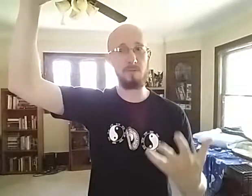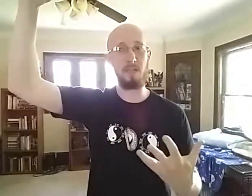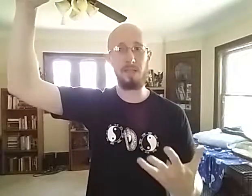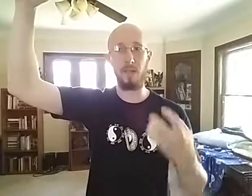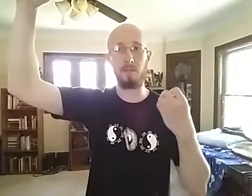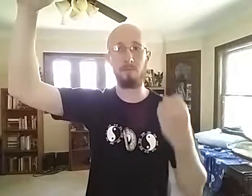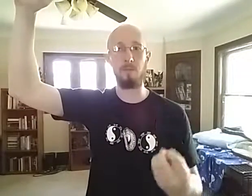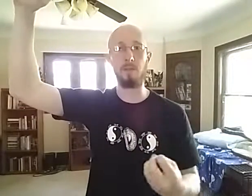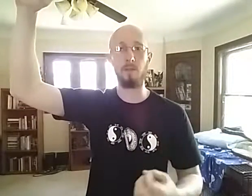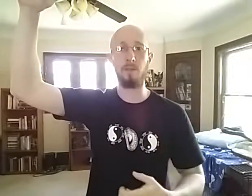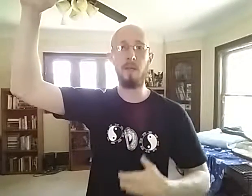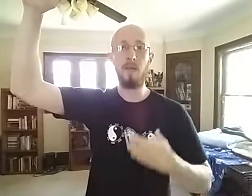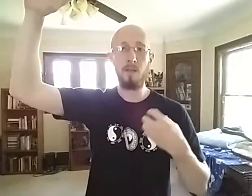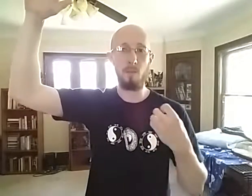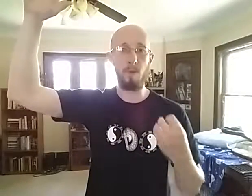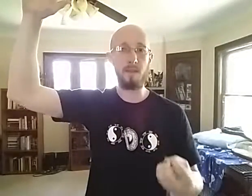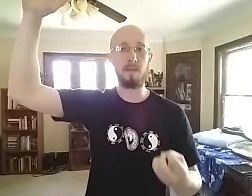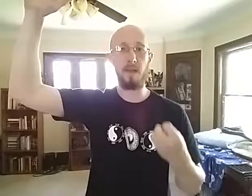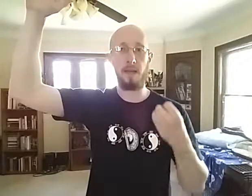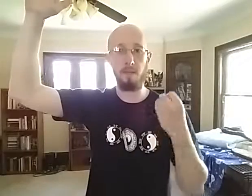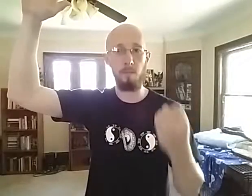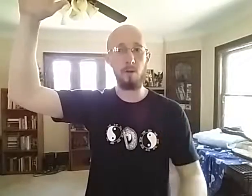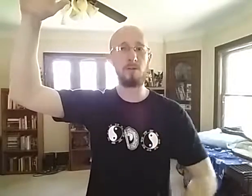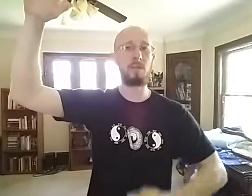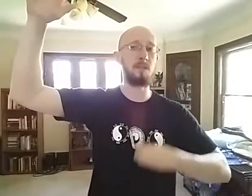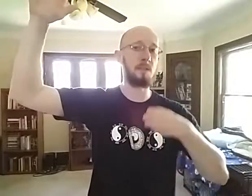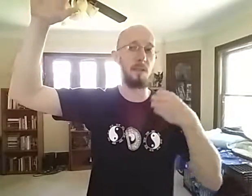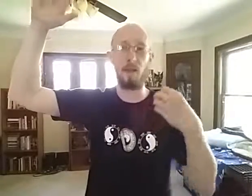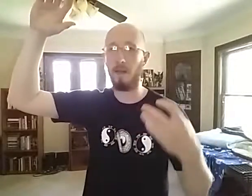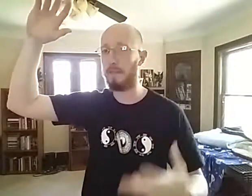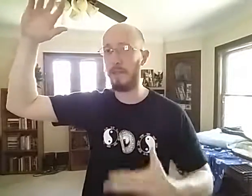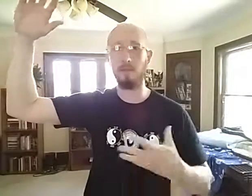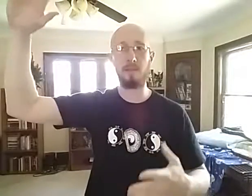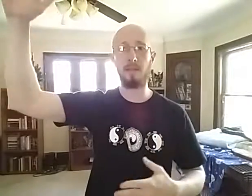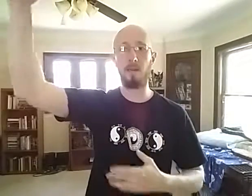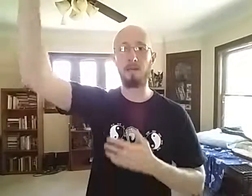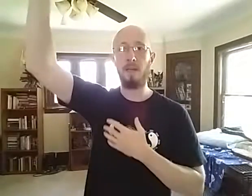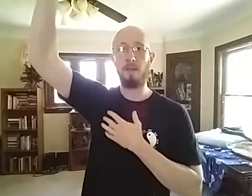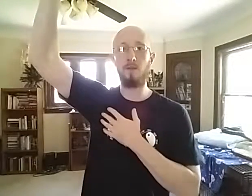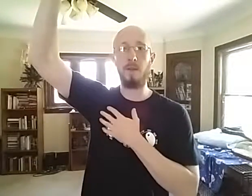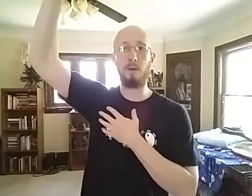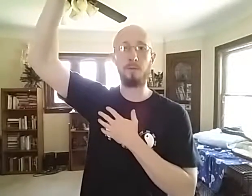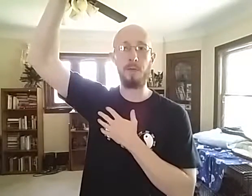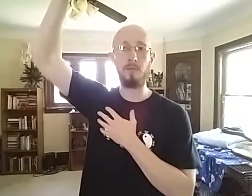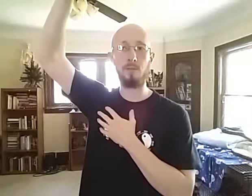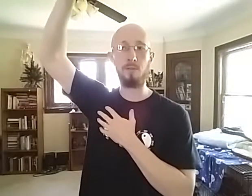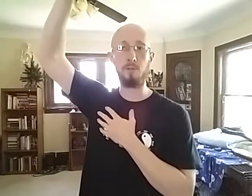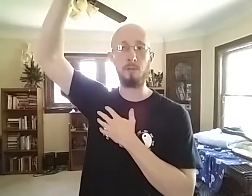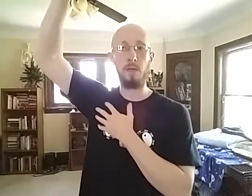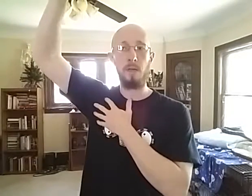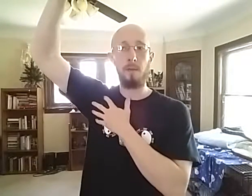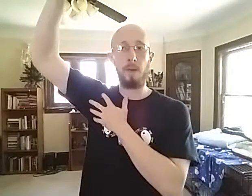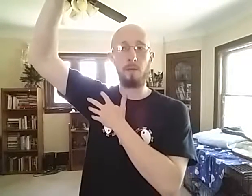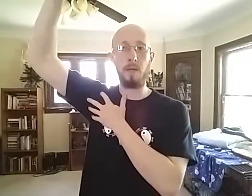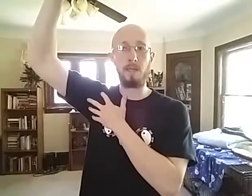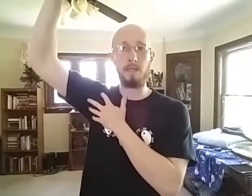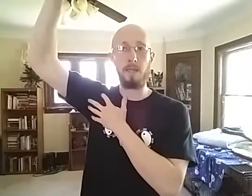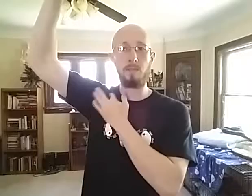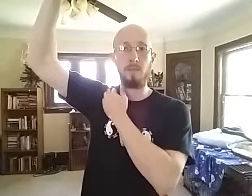really nice, really good, the breath and the motion is in line, everything else, you've now created two by creating tension